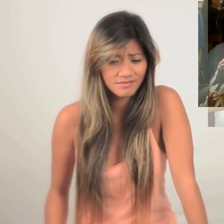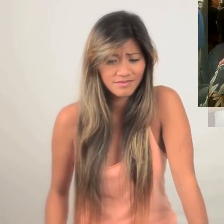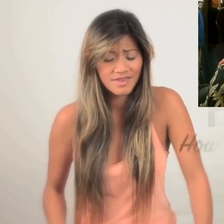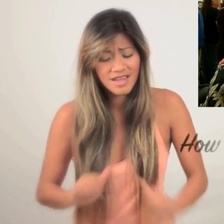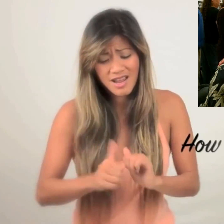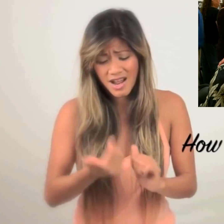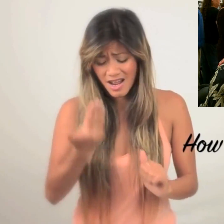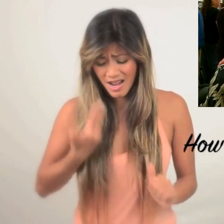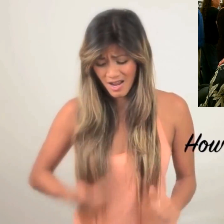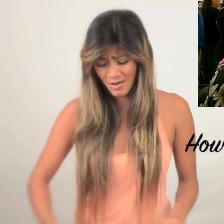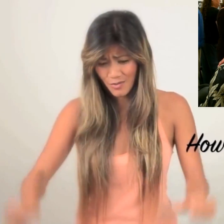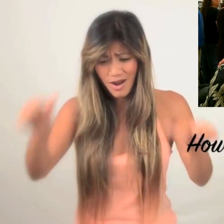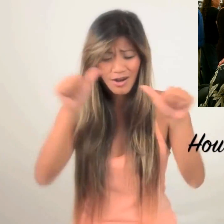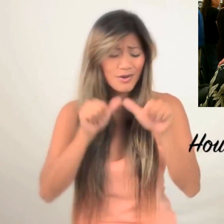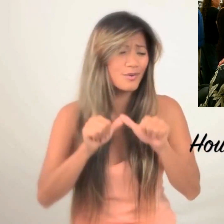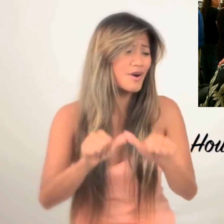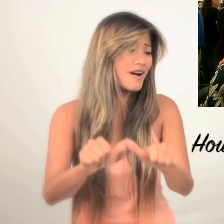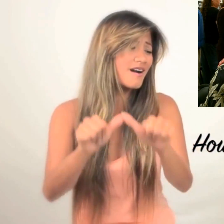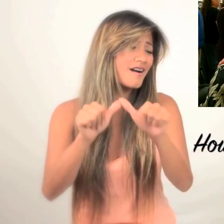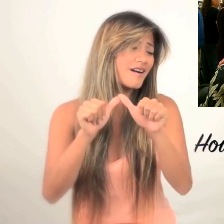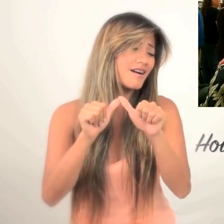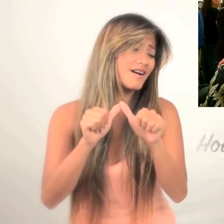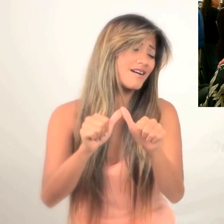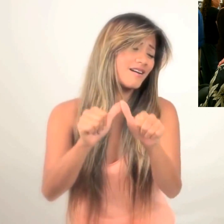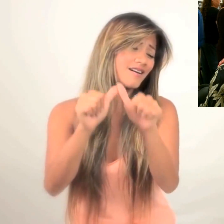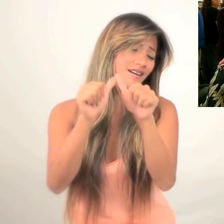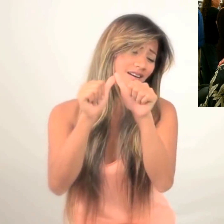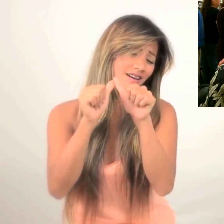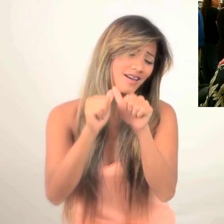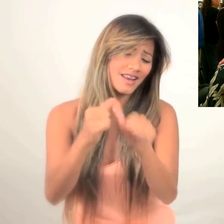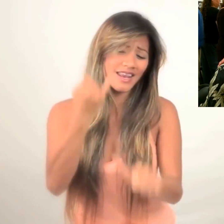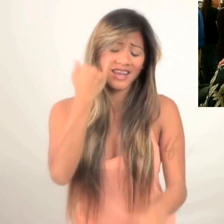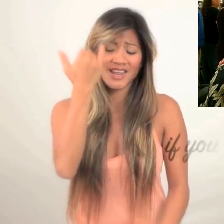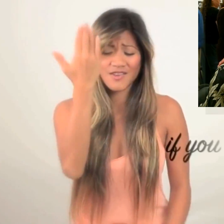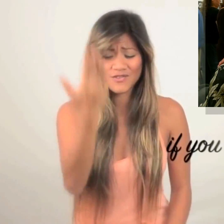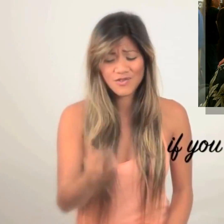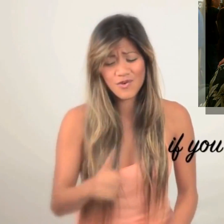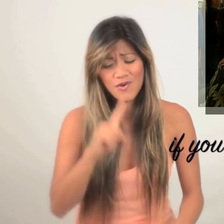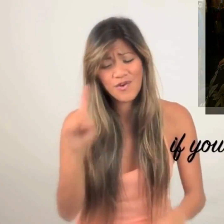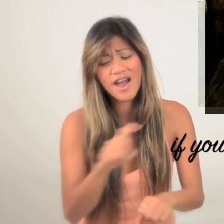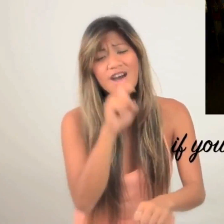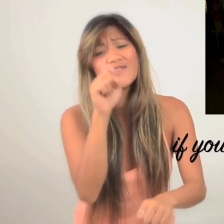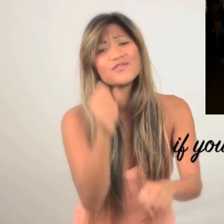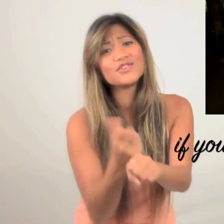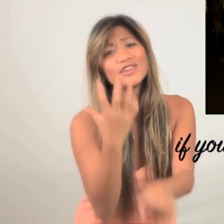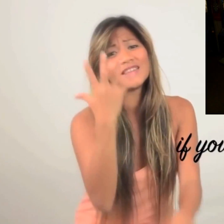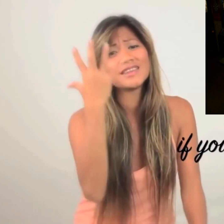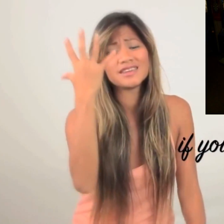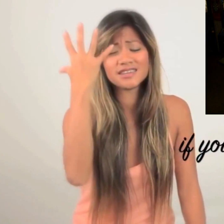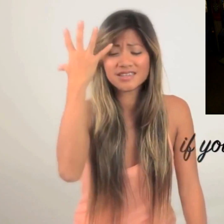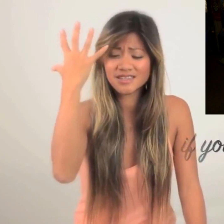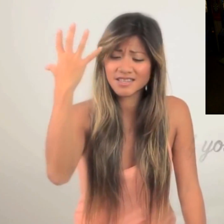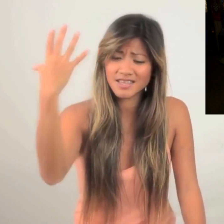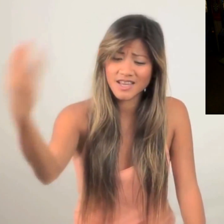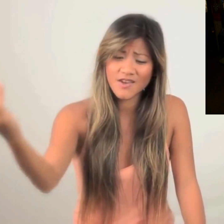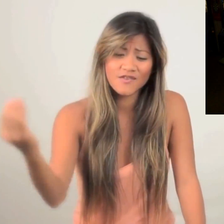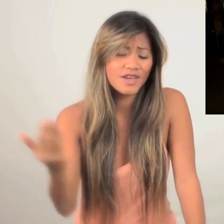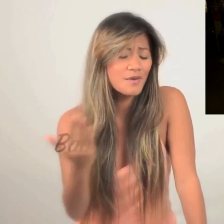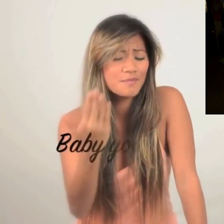How do I go on if you ever leave? Well,